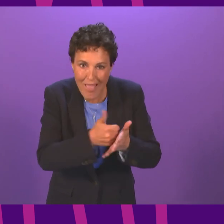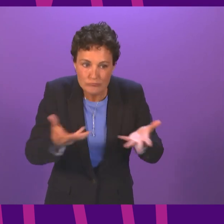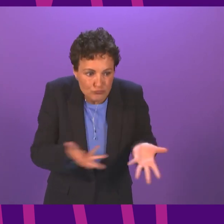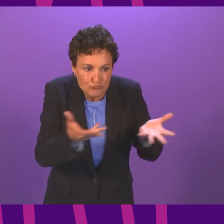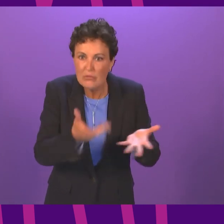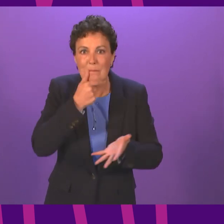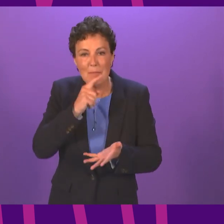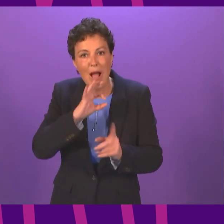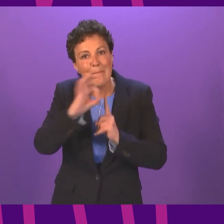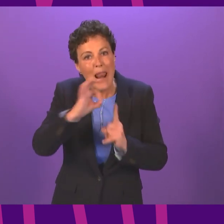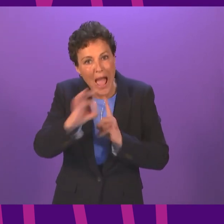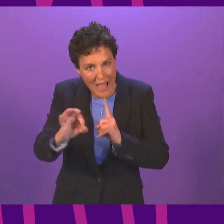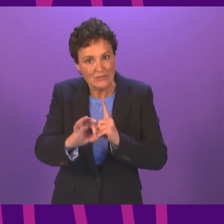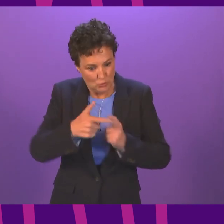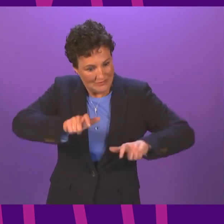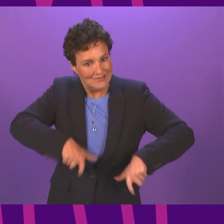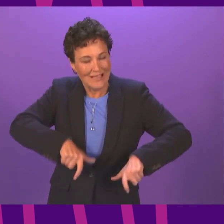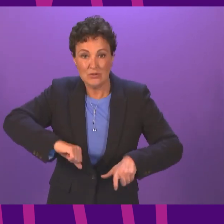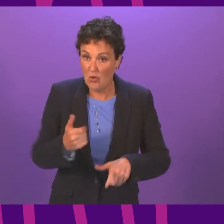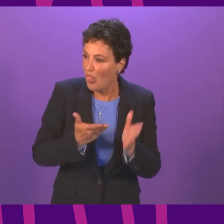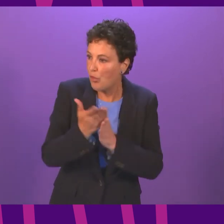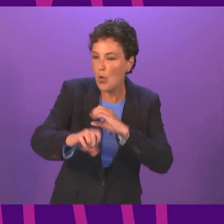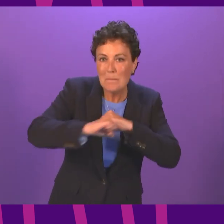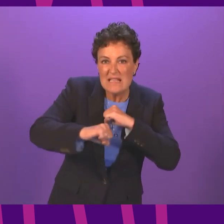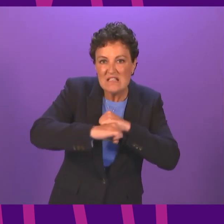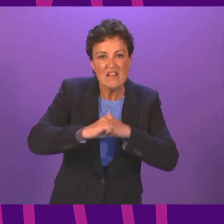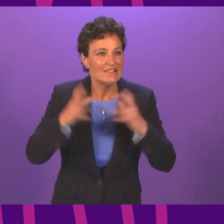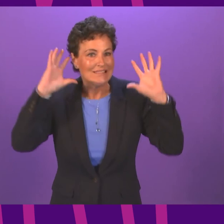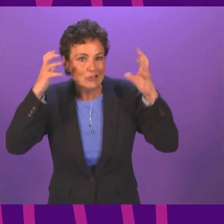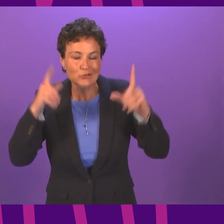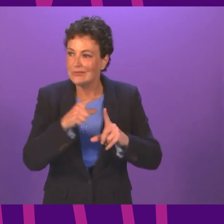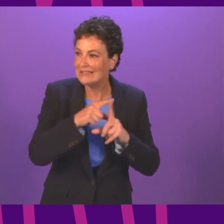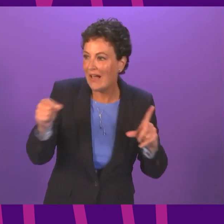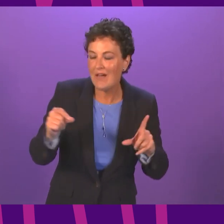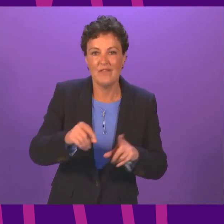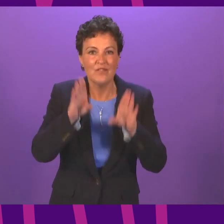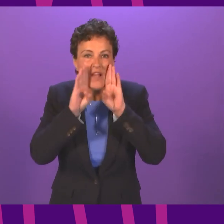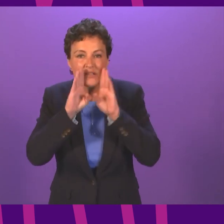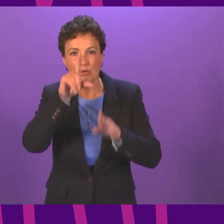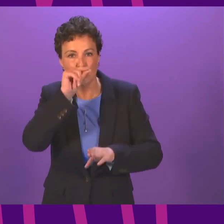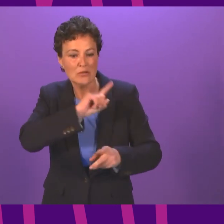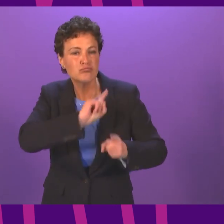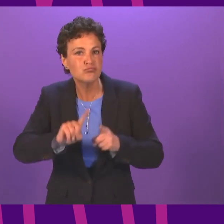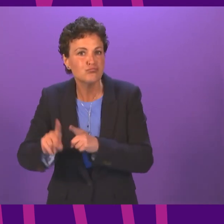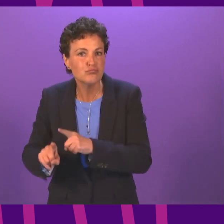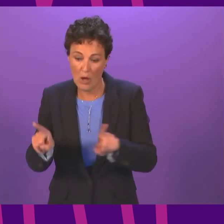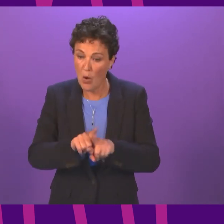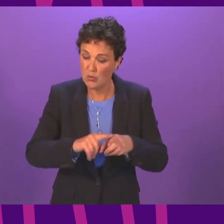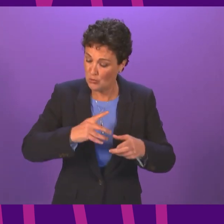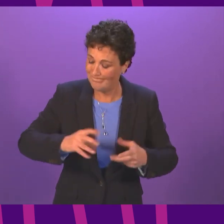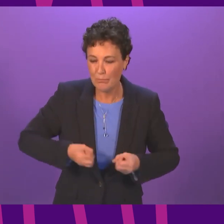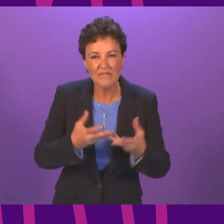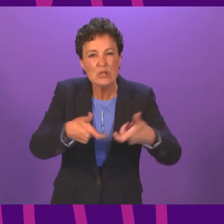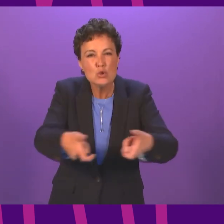through this campaign that includes media campaigns across radio digital and social media platforms and toolkits providing